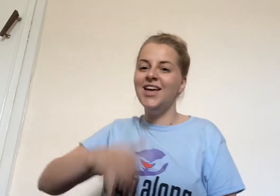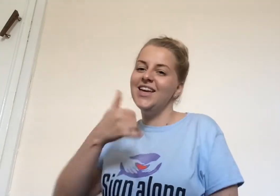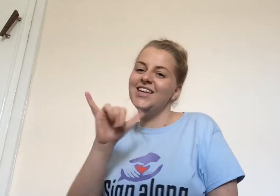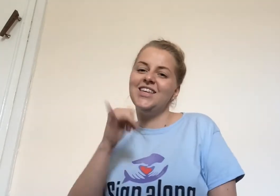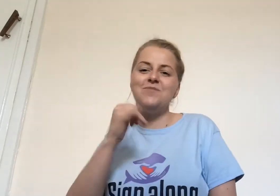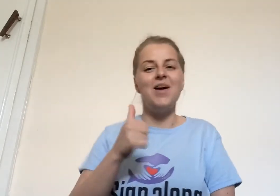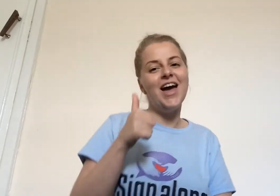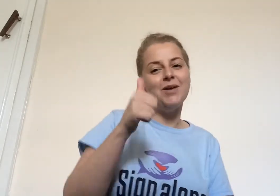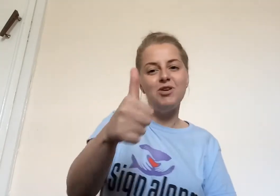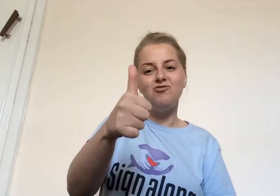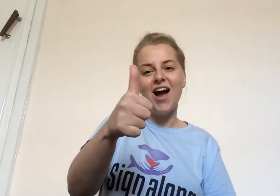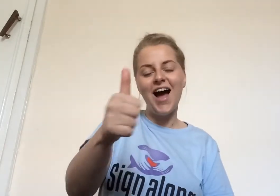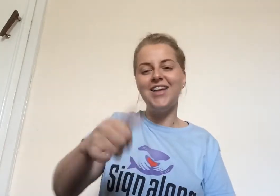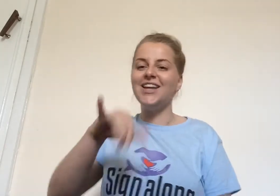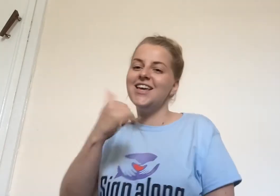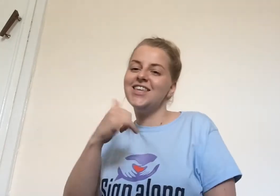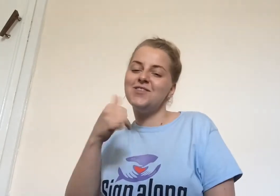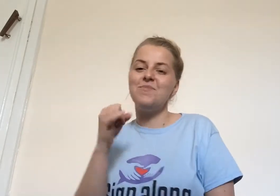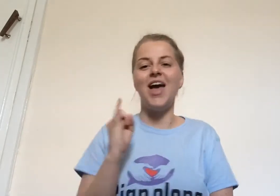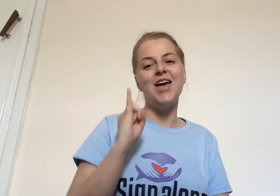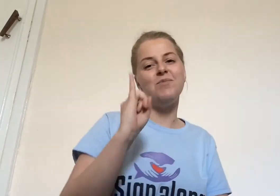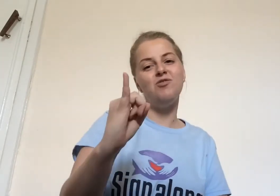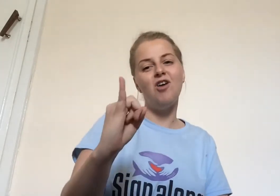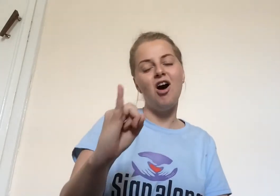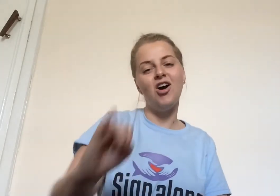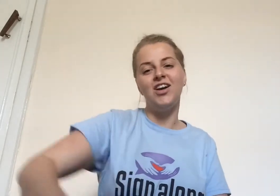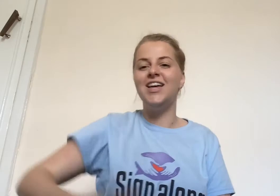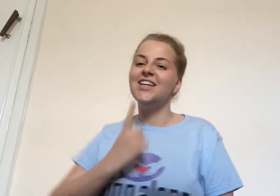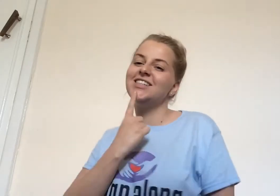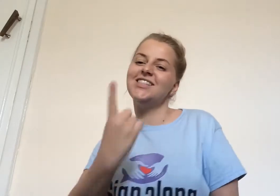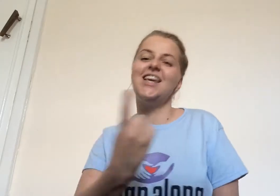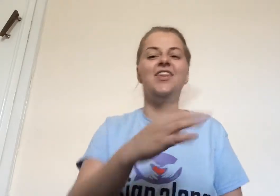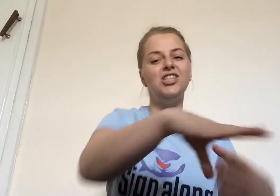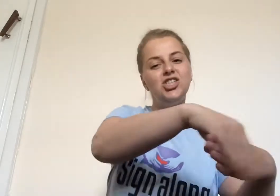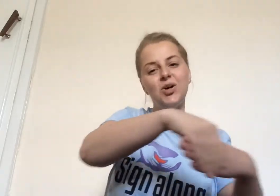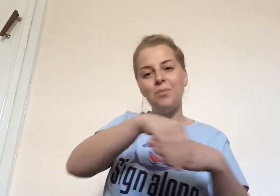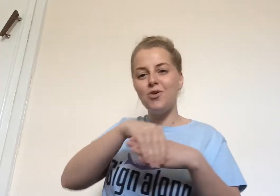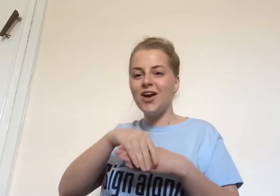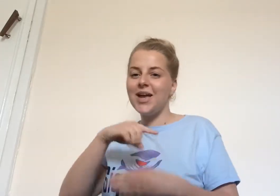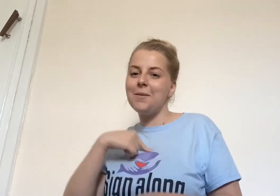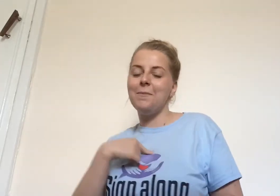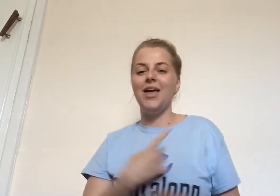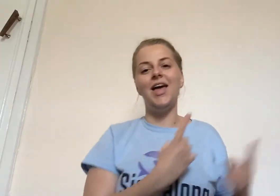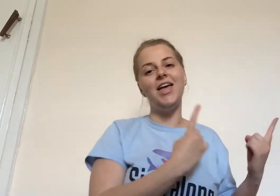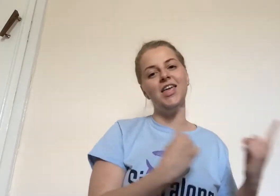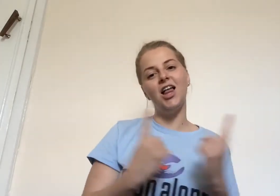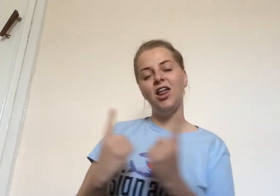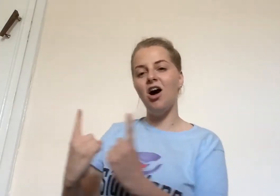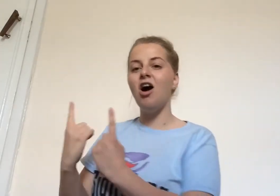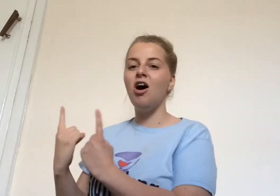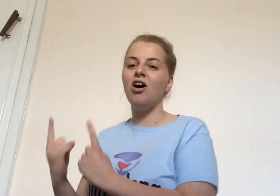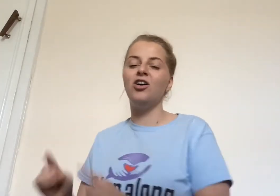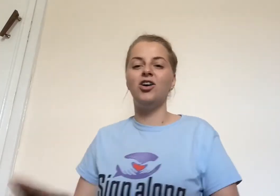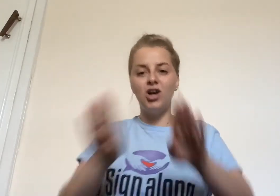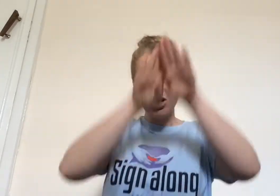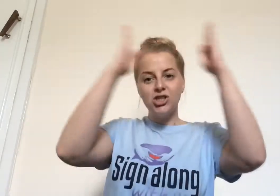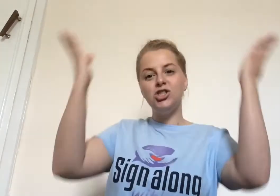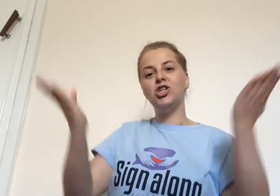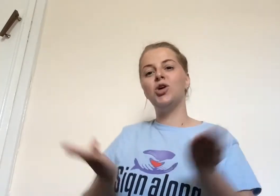You may be right, you may be wrong. To say that you'll bring me along. To the